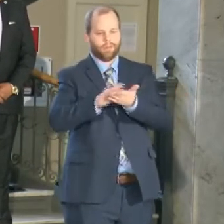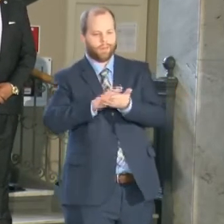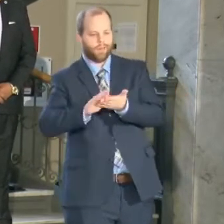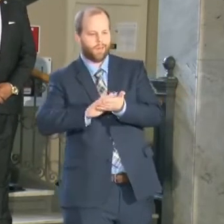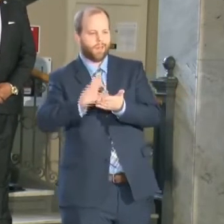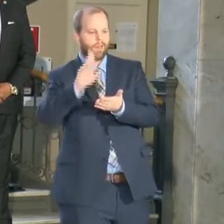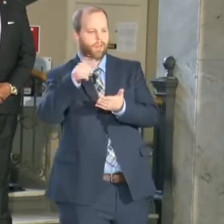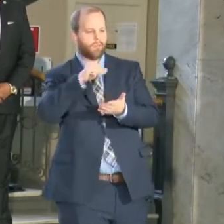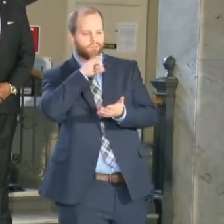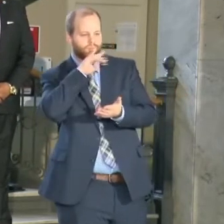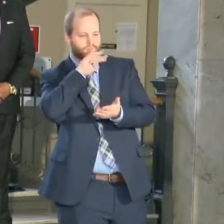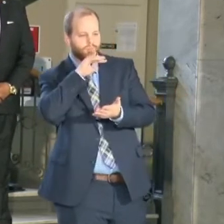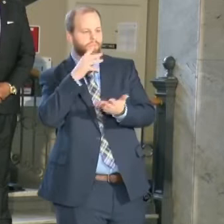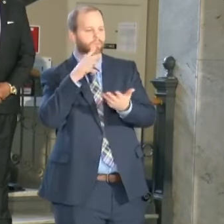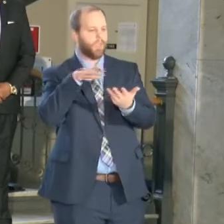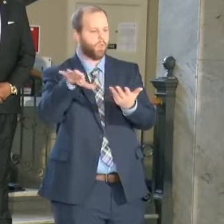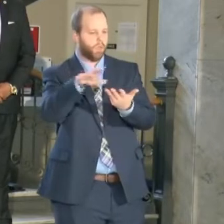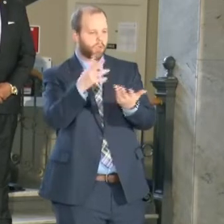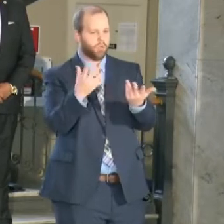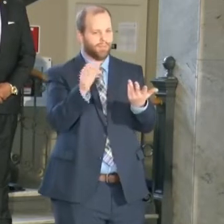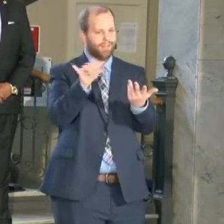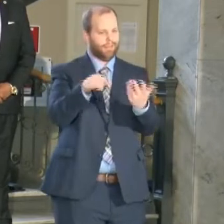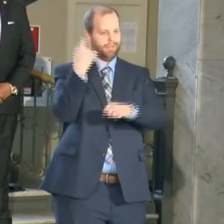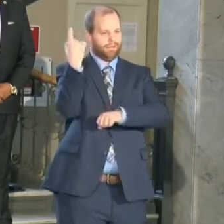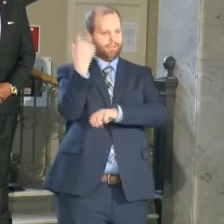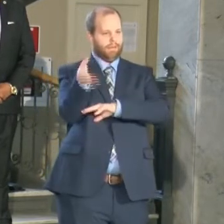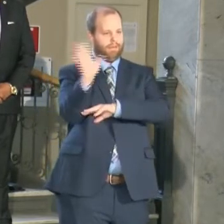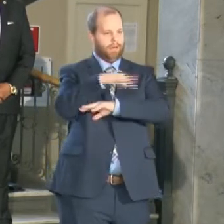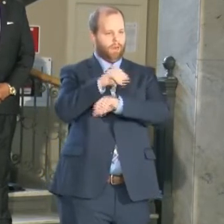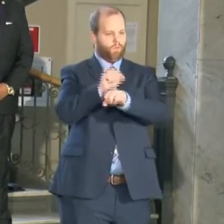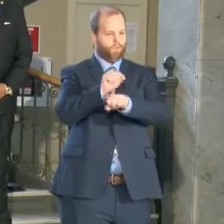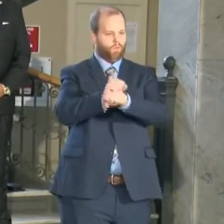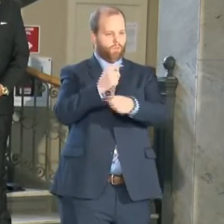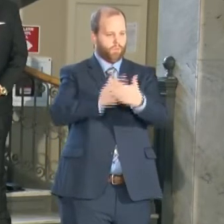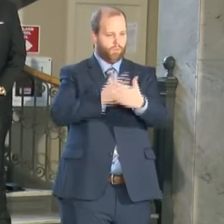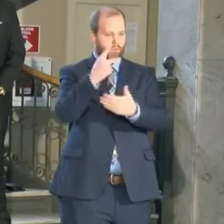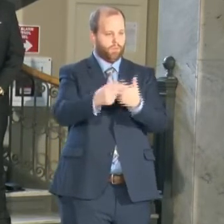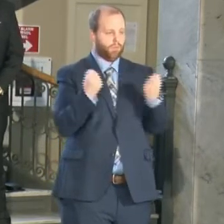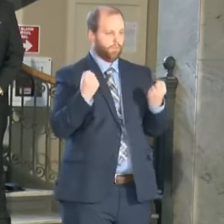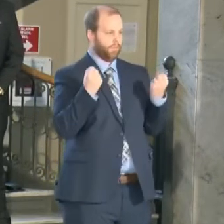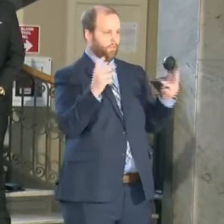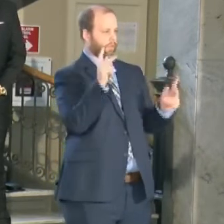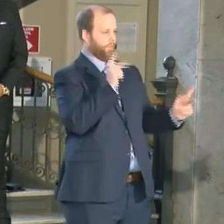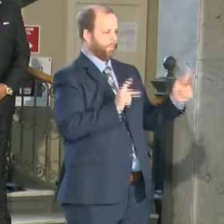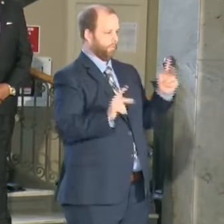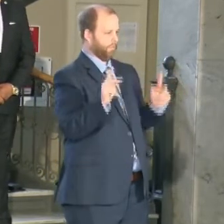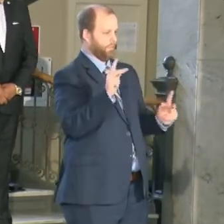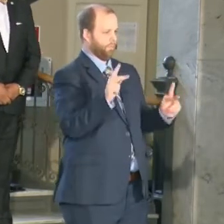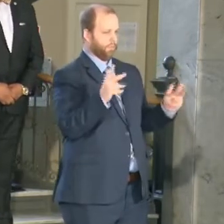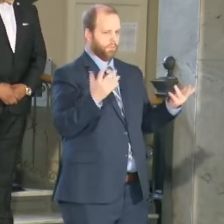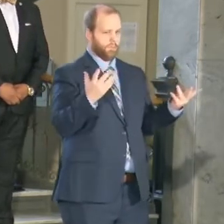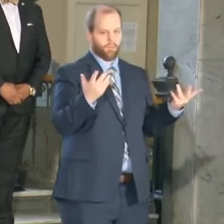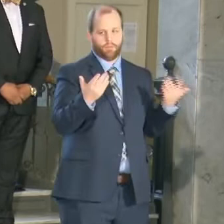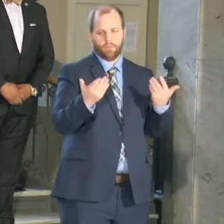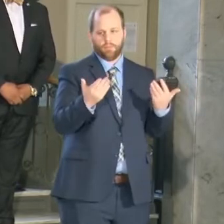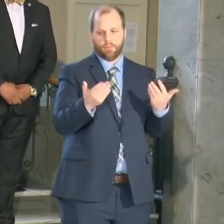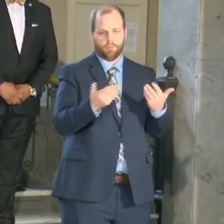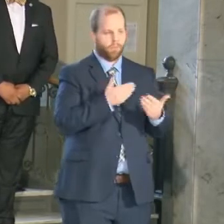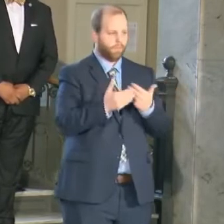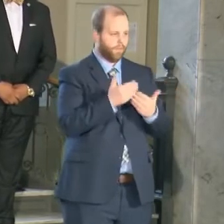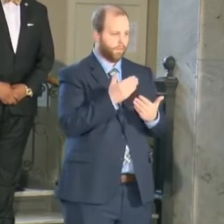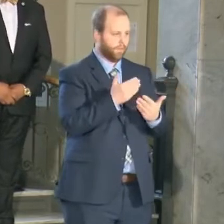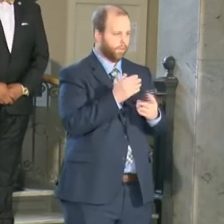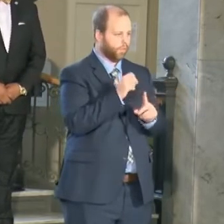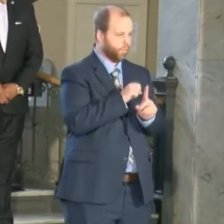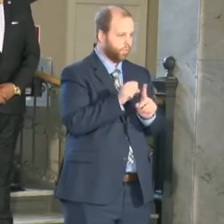that's a day labor program we understand that many uh individuals in our city due to a number of different circumstances uh even while we already do